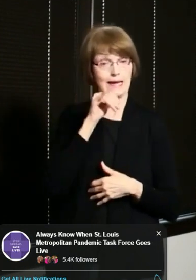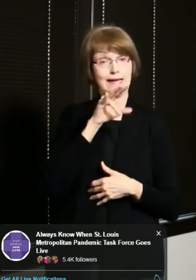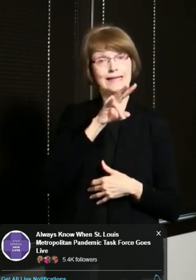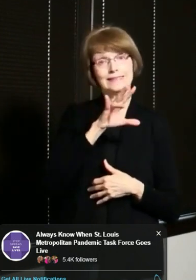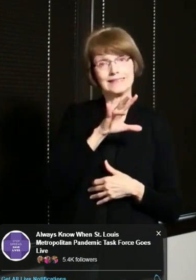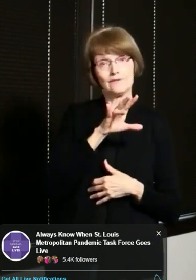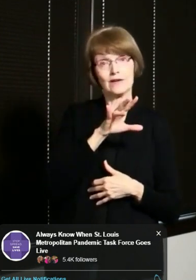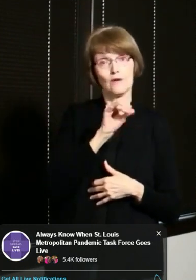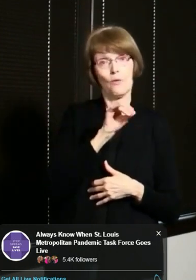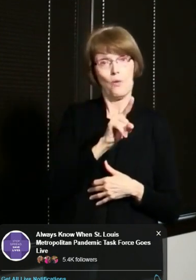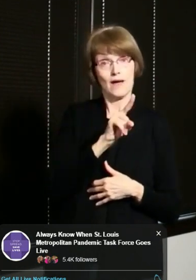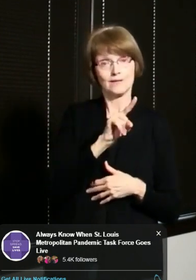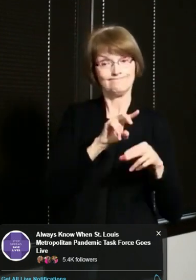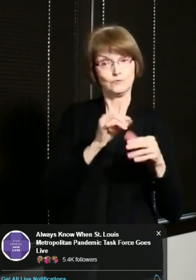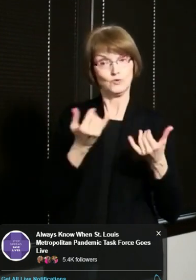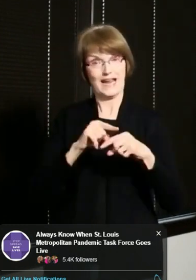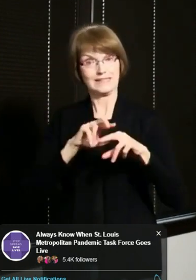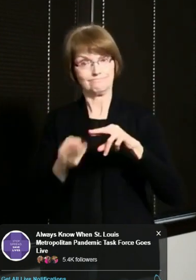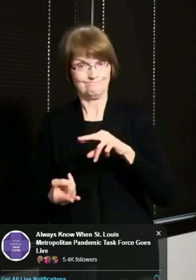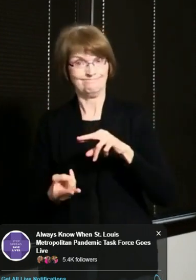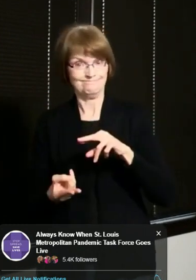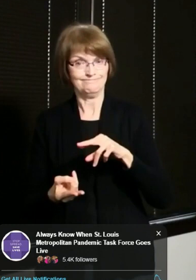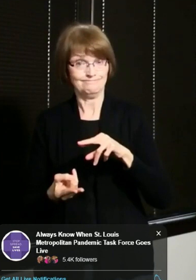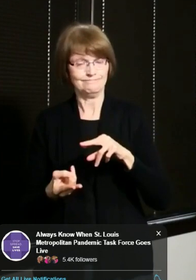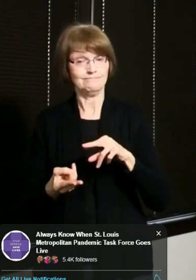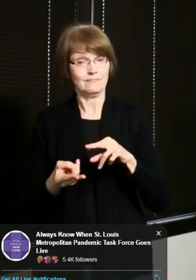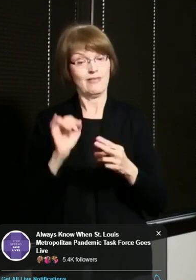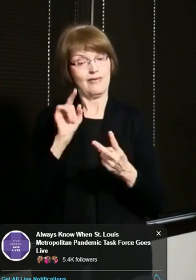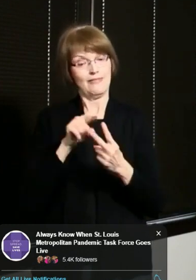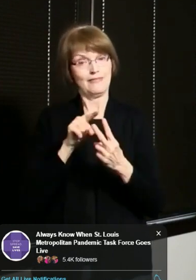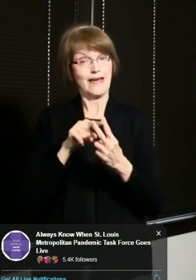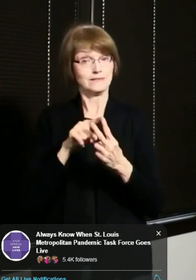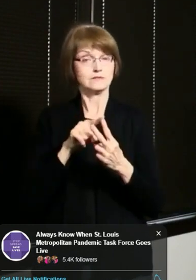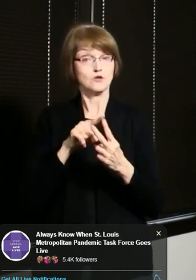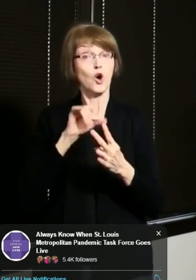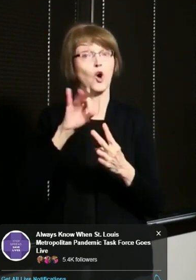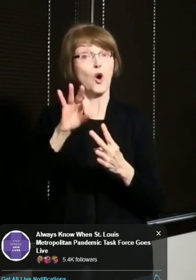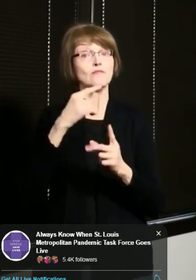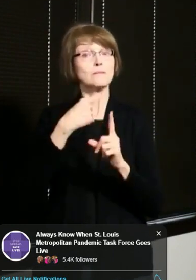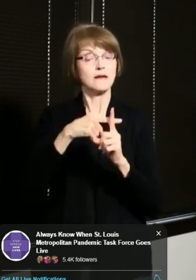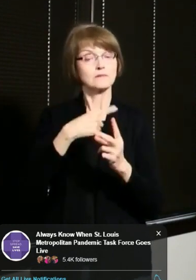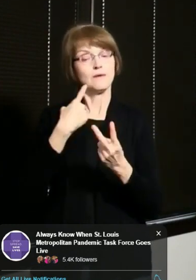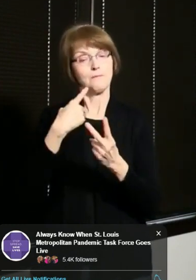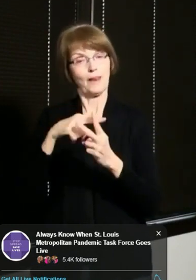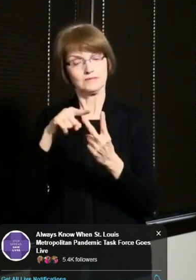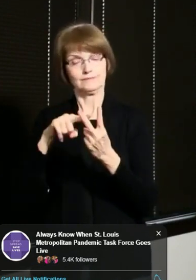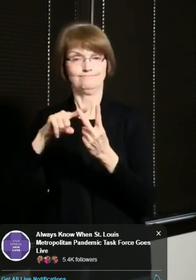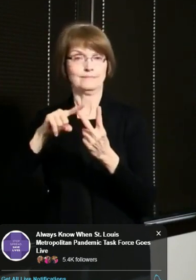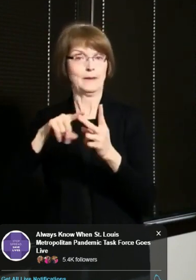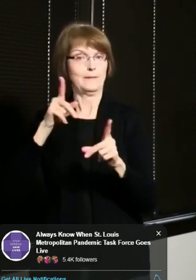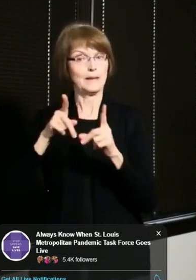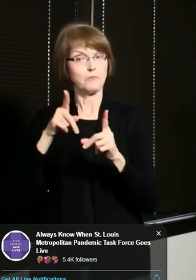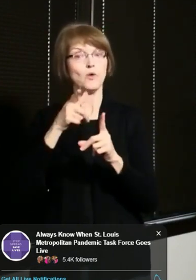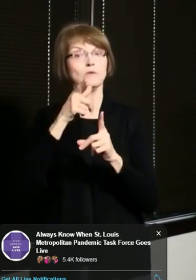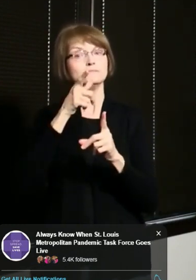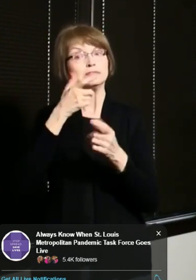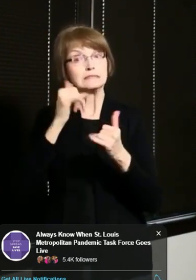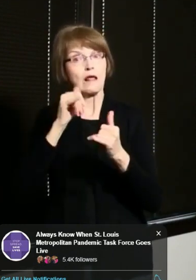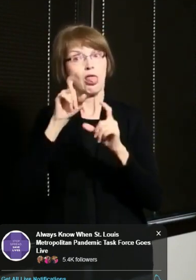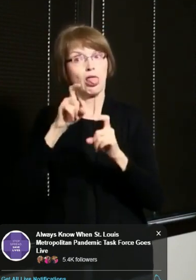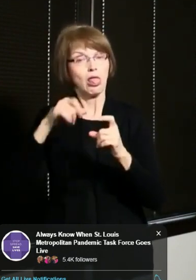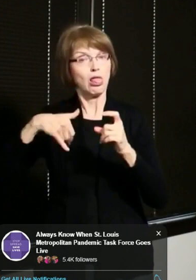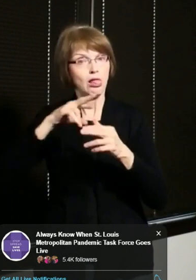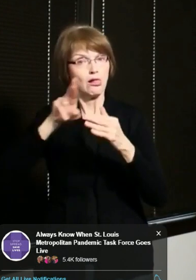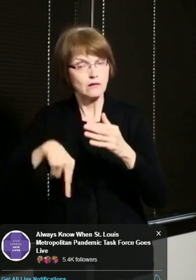701 COVID positive and patients under investigation. But it's still a significant increase